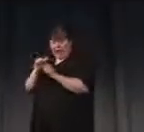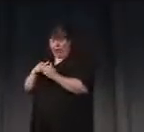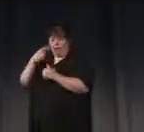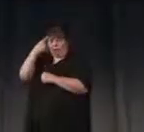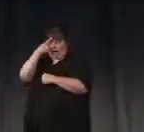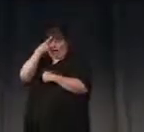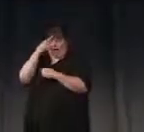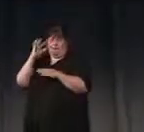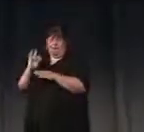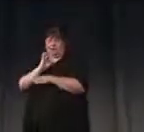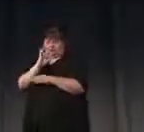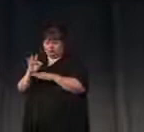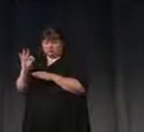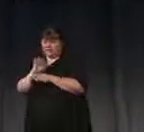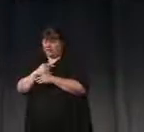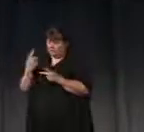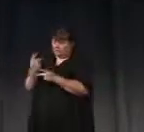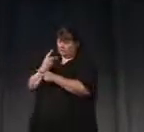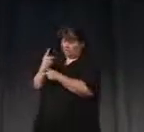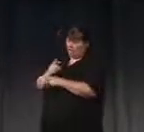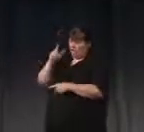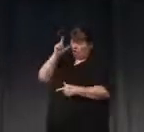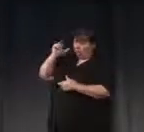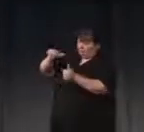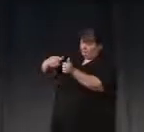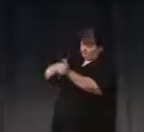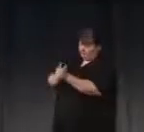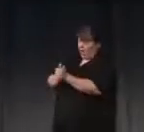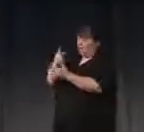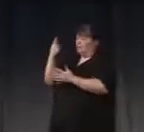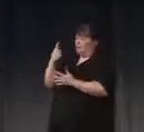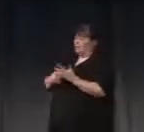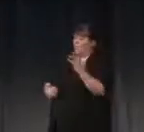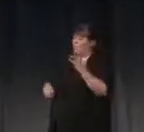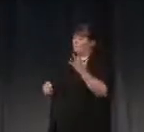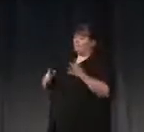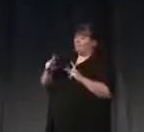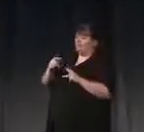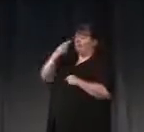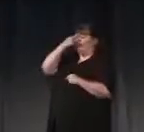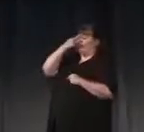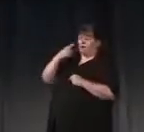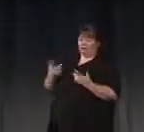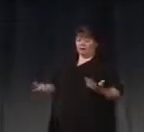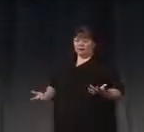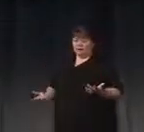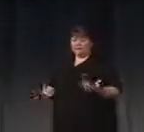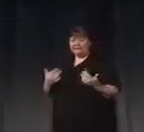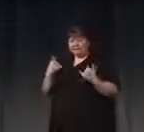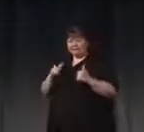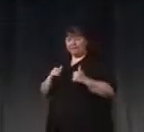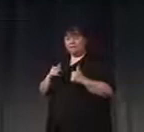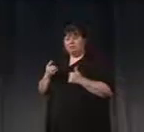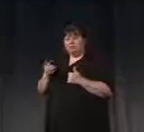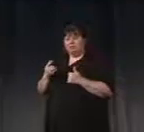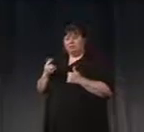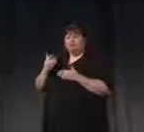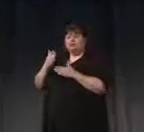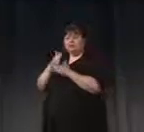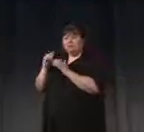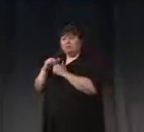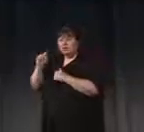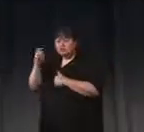and uncover the logic behind everyday perceptions and inferences. So there is still this attempt that's shared with Tomas and Alva